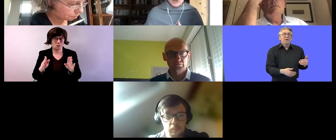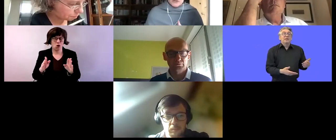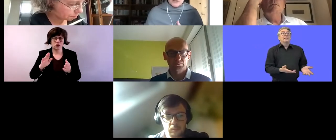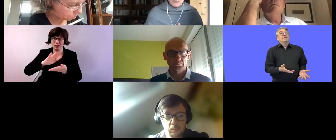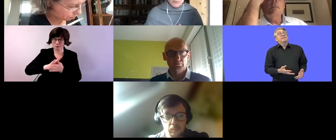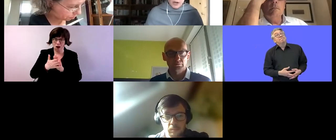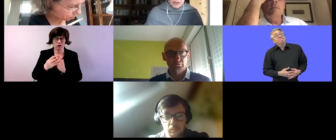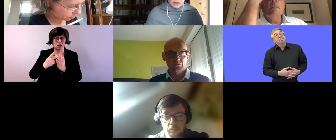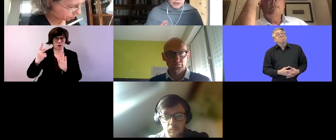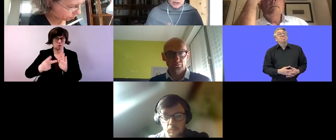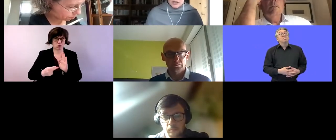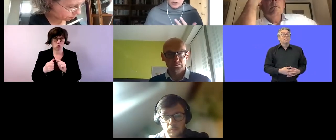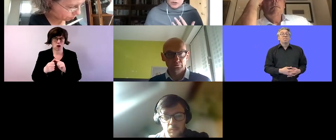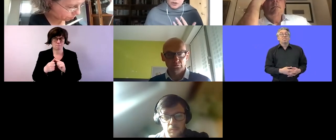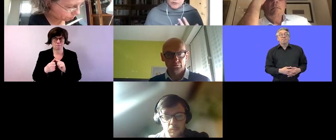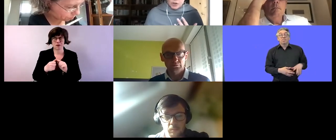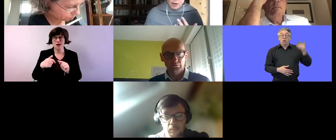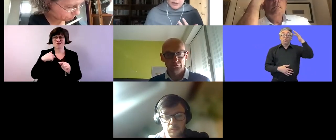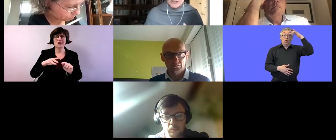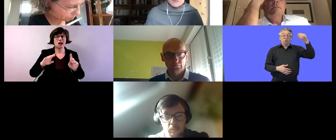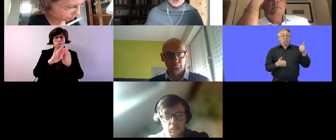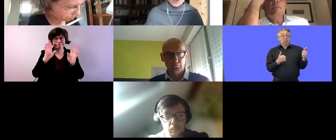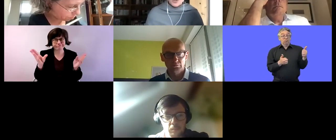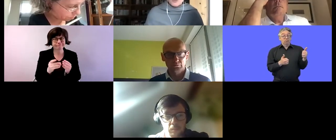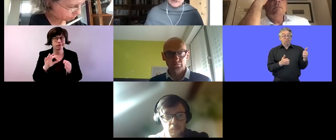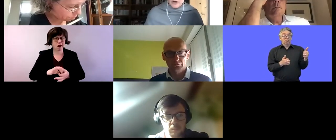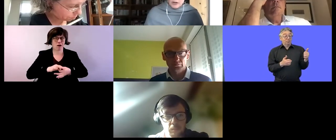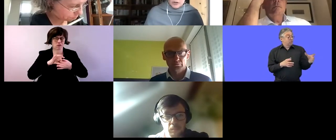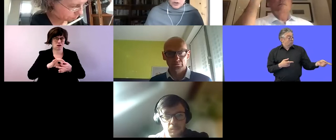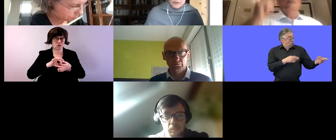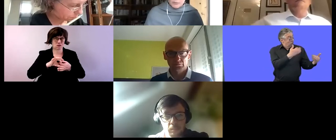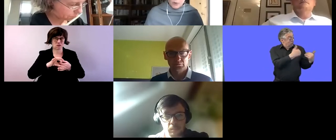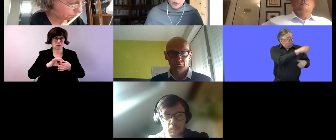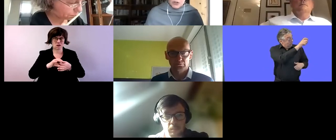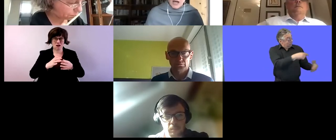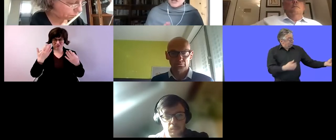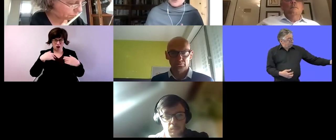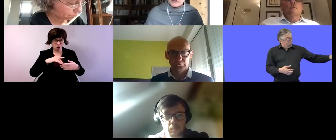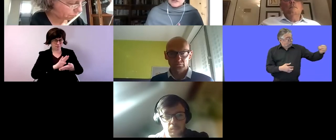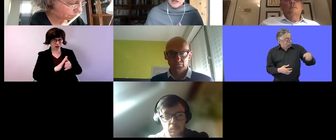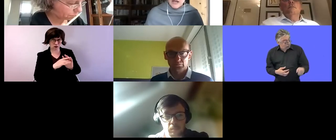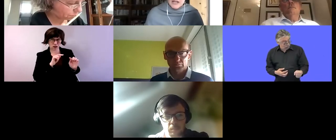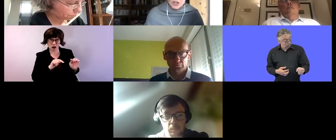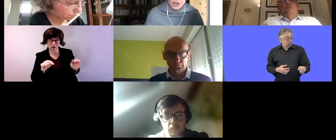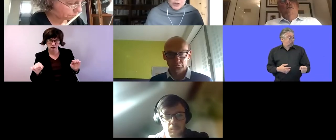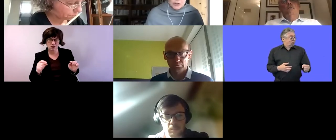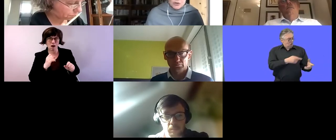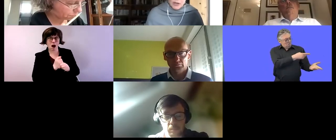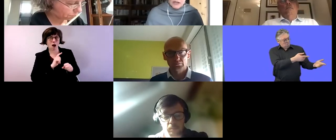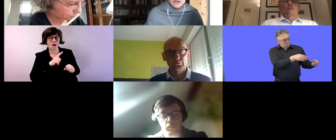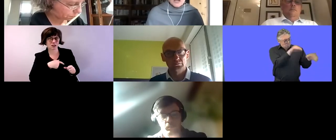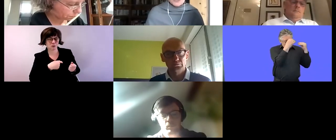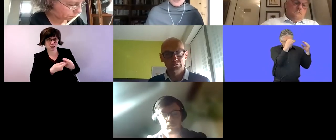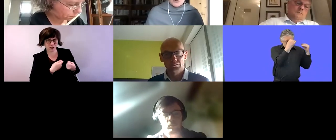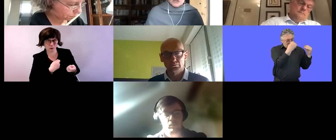because it combined the the internship the job placement with on the job support and with uh education and